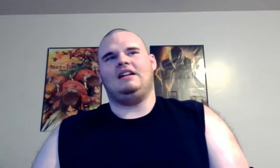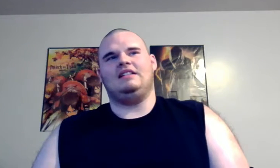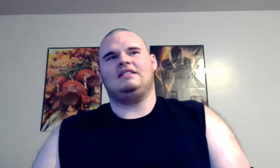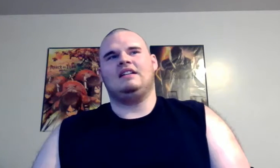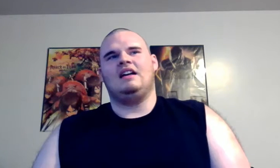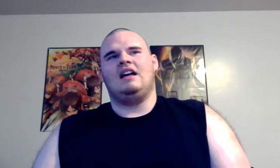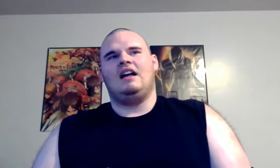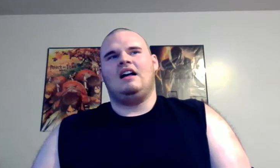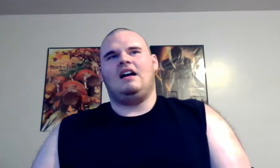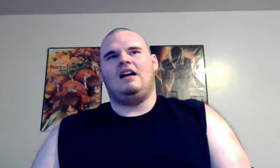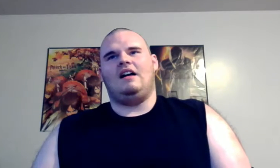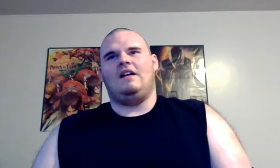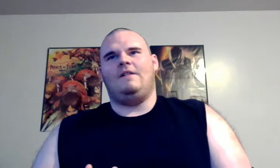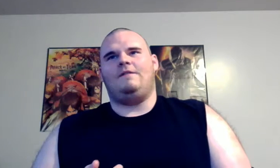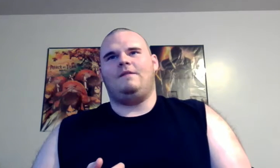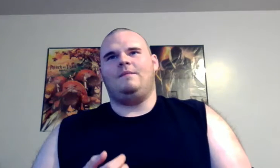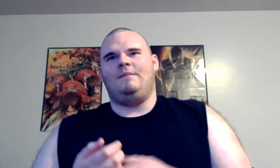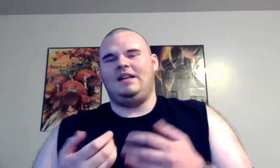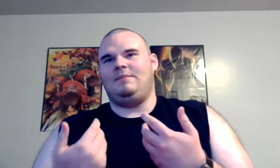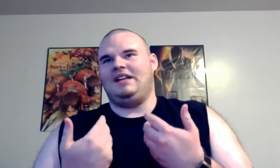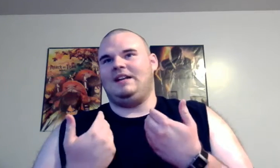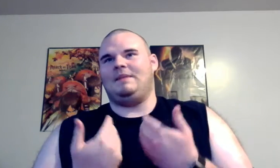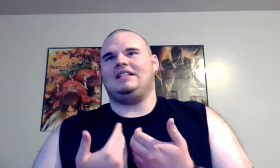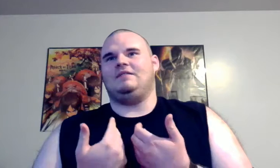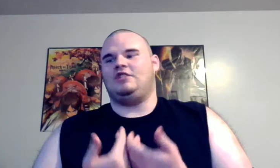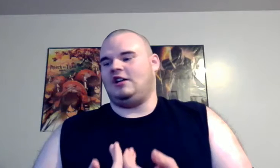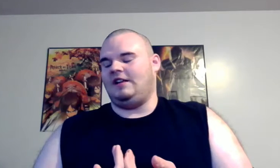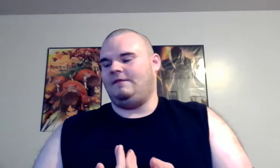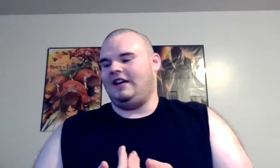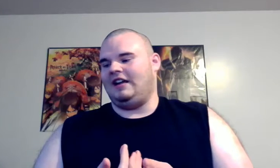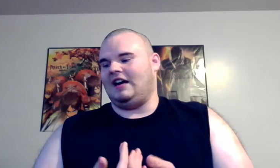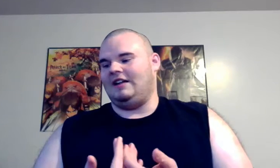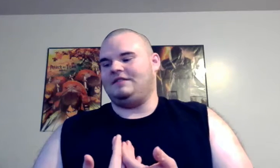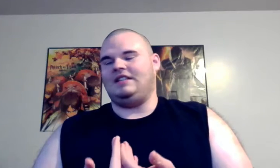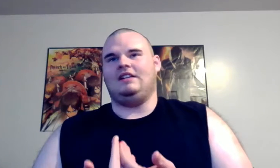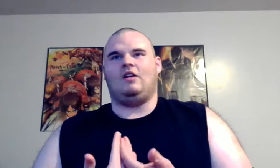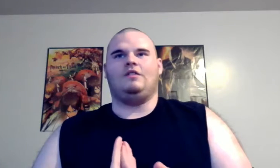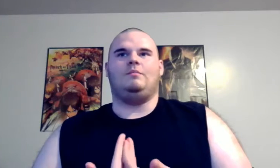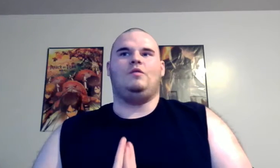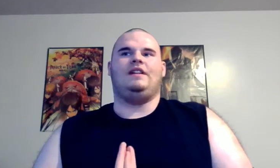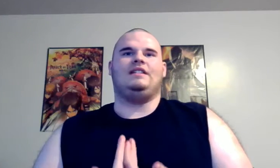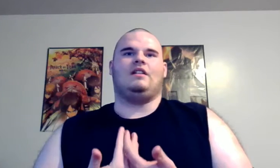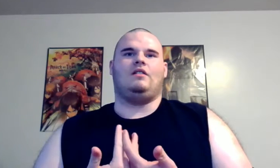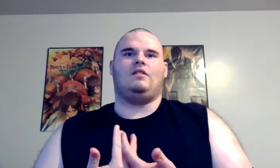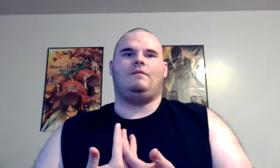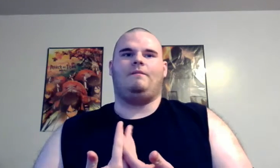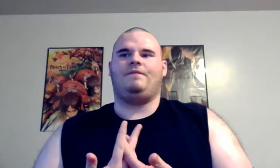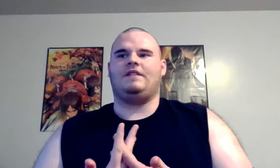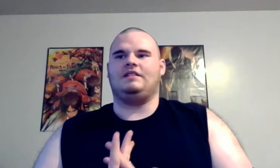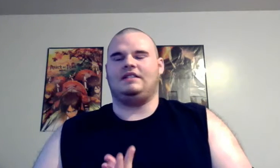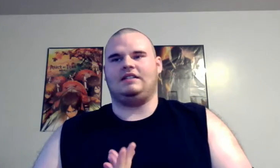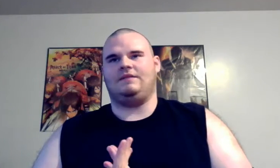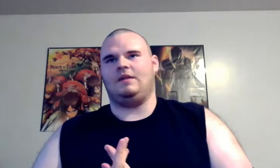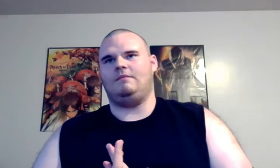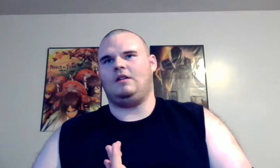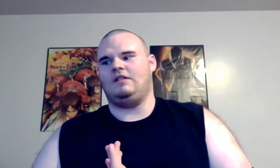of me being a massive Chucky fan I've seen all the movies all six of them currently